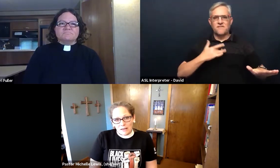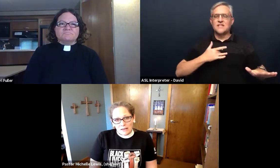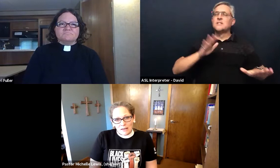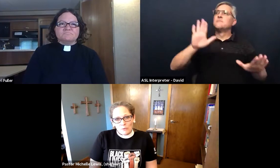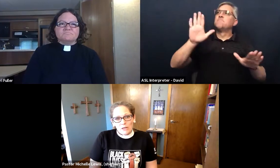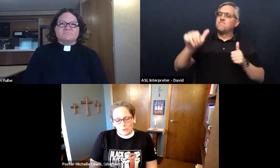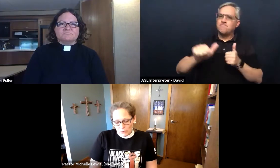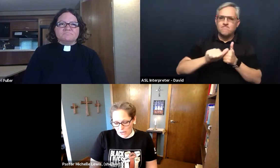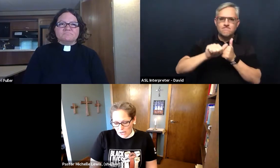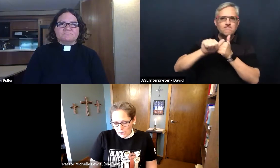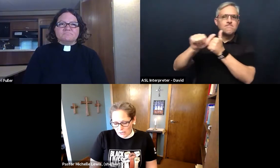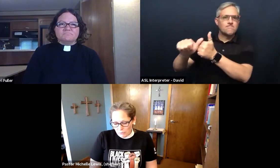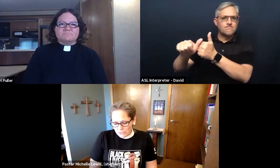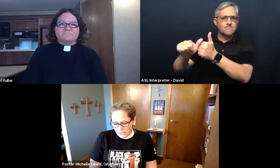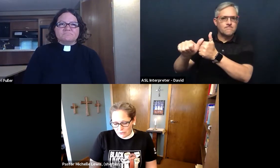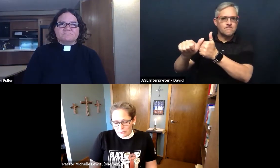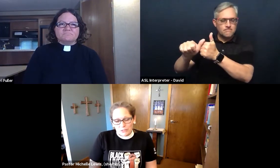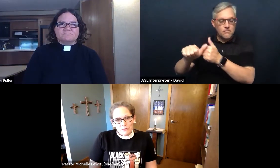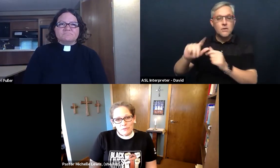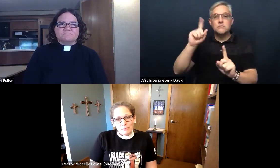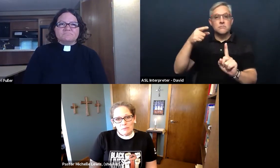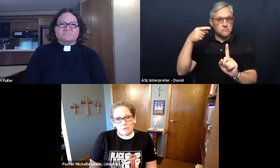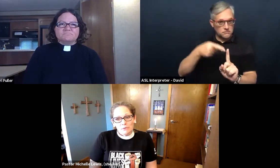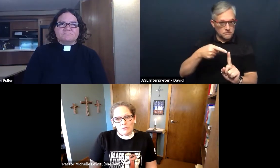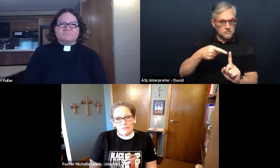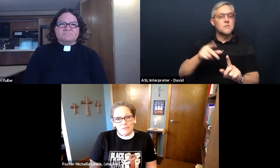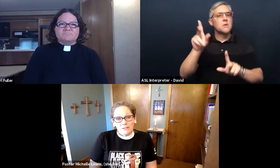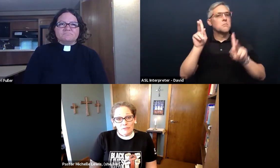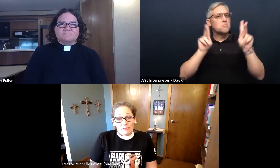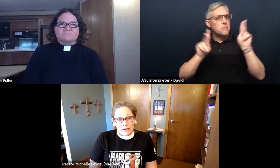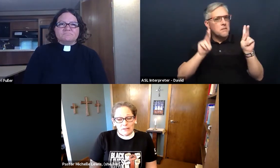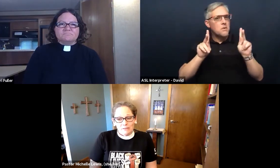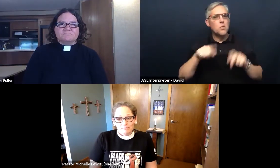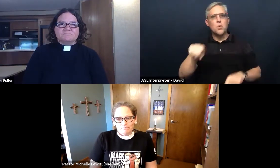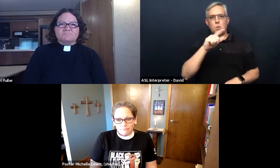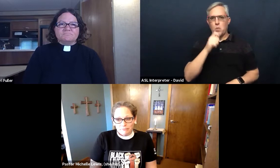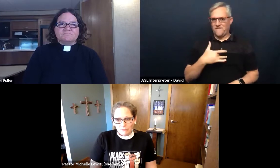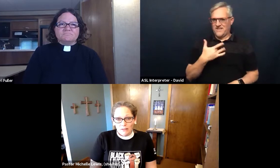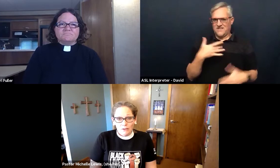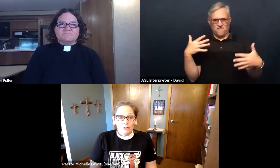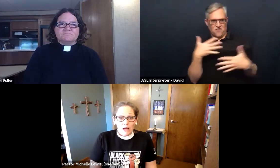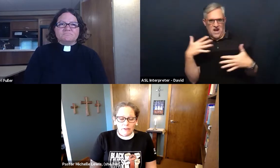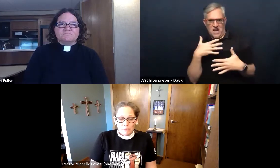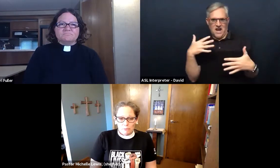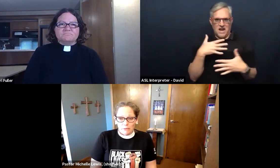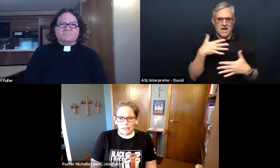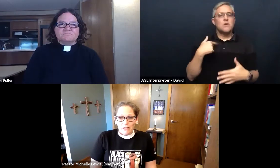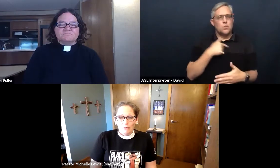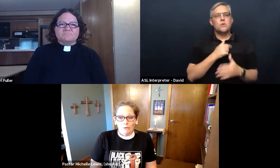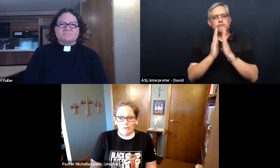And we are praying in particular, too, for people who feel afraid. There are a lot of people right now who are